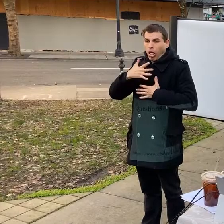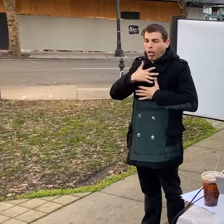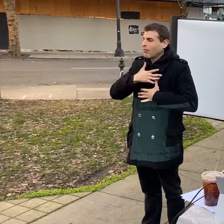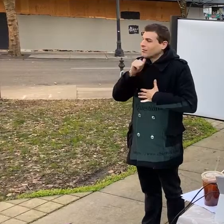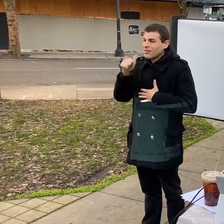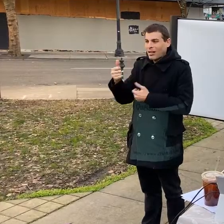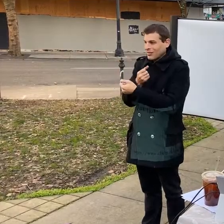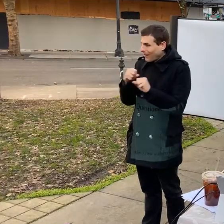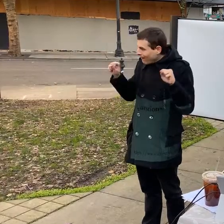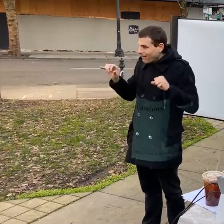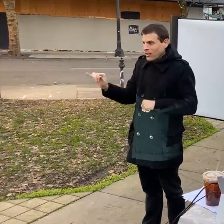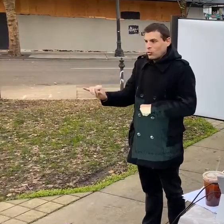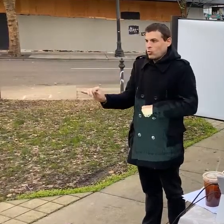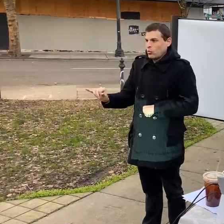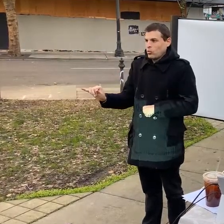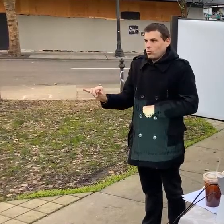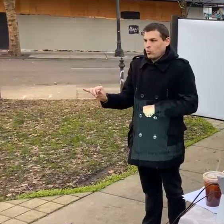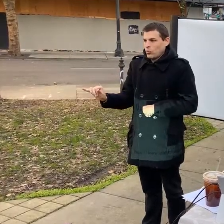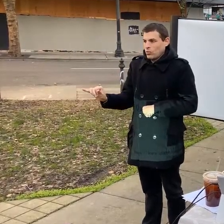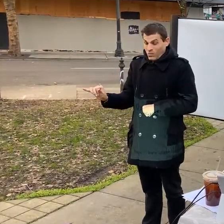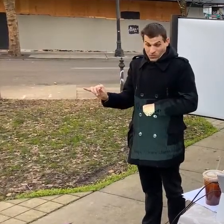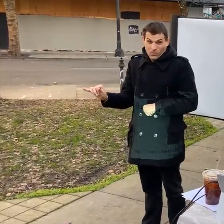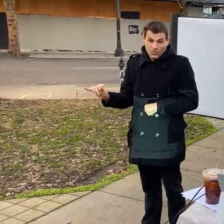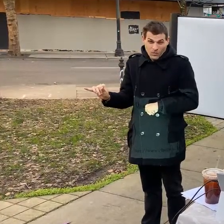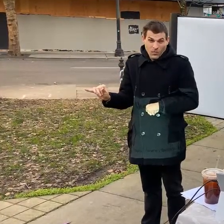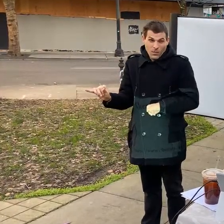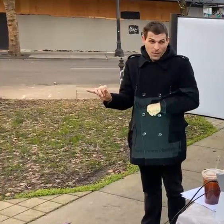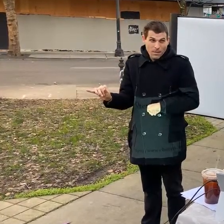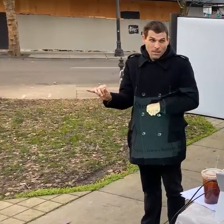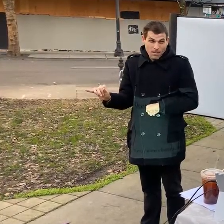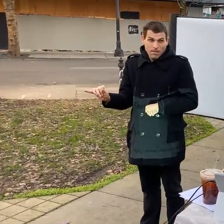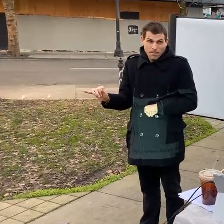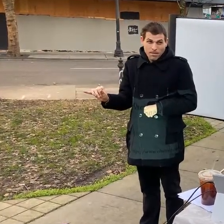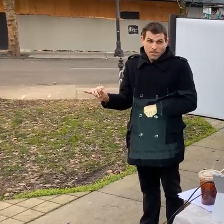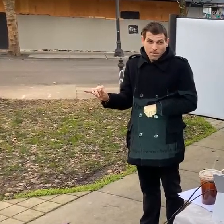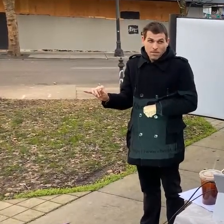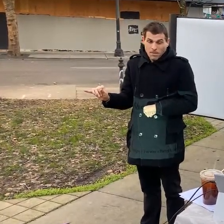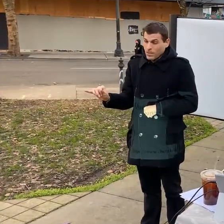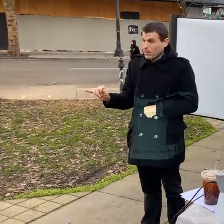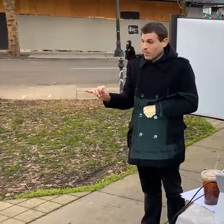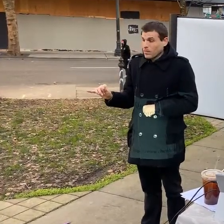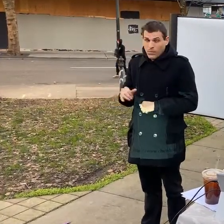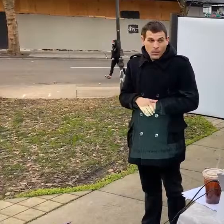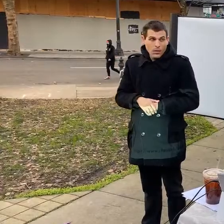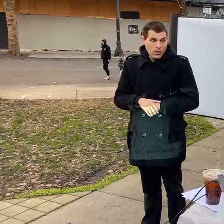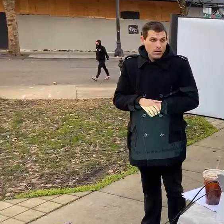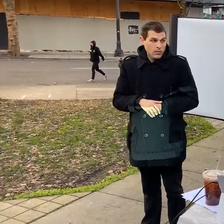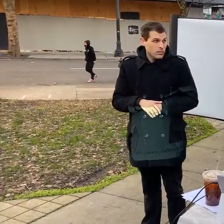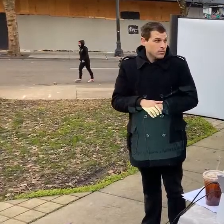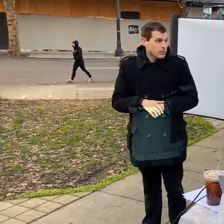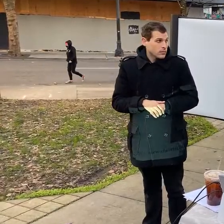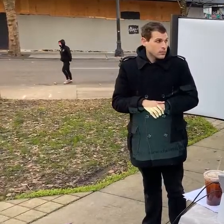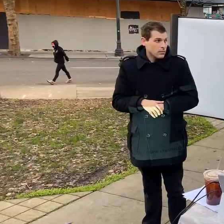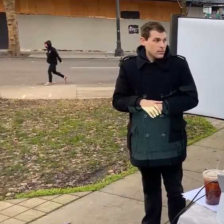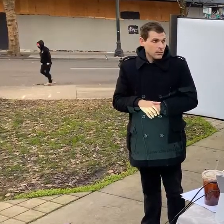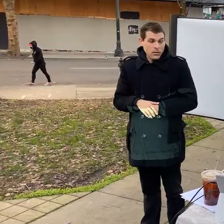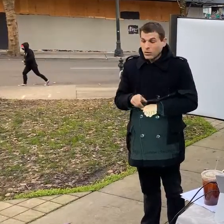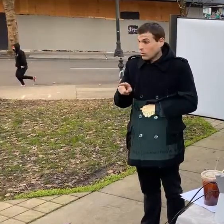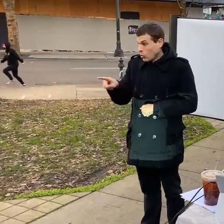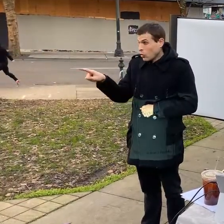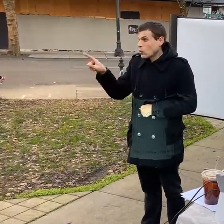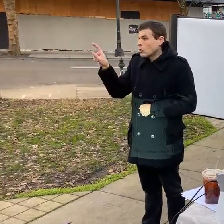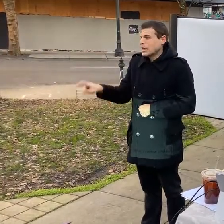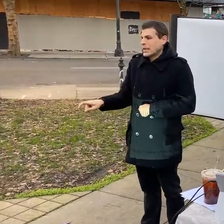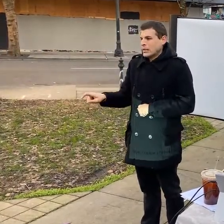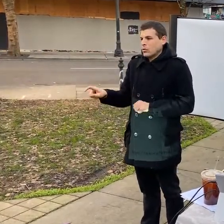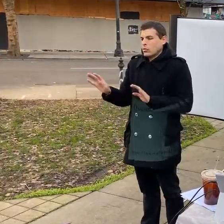people to realize that like the breathing measures that you have to take around this stuff are pretty significant so